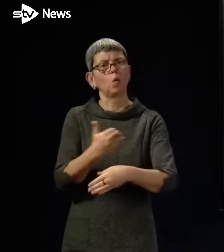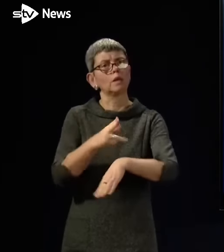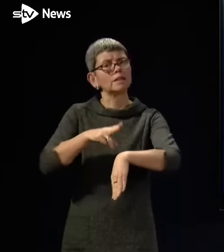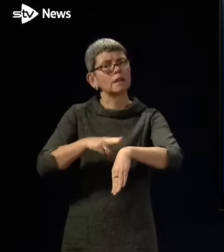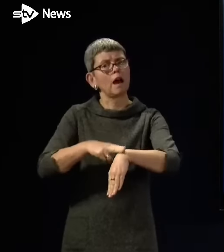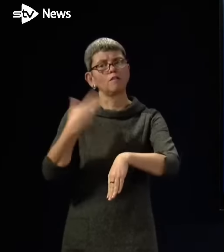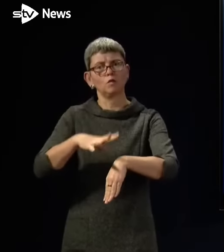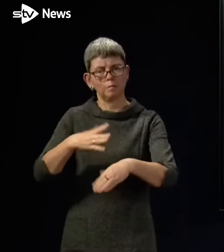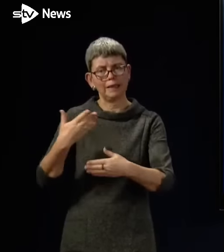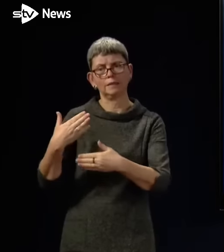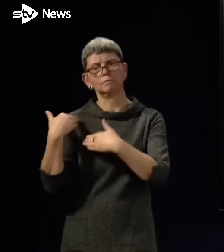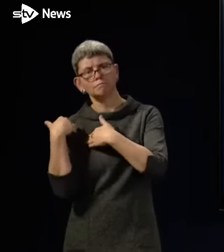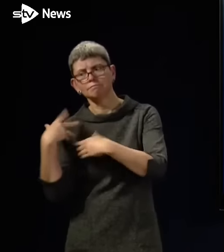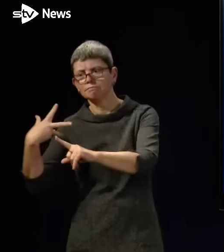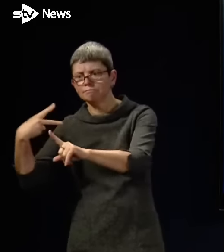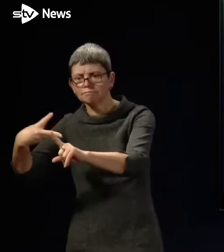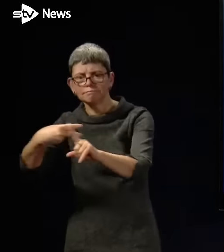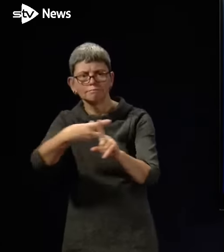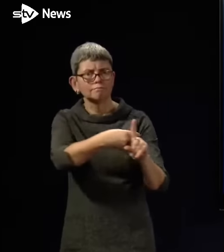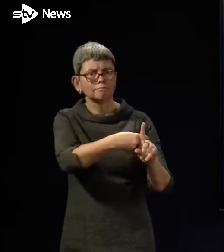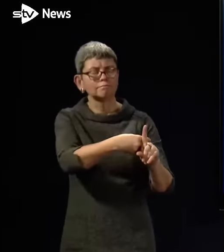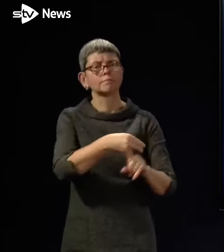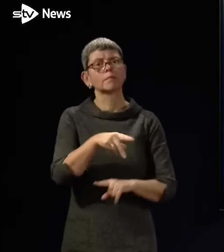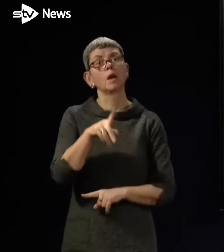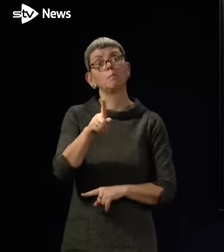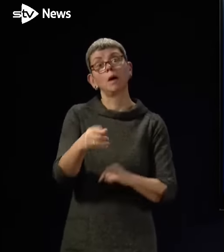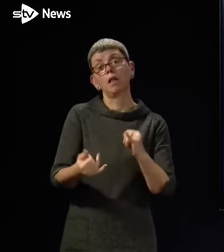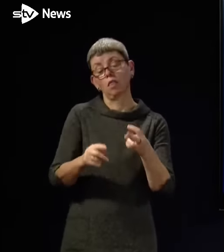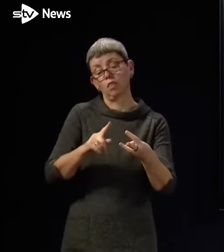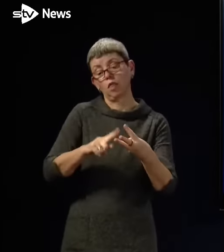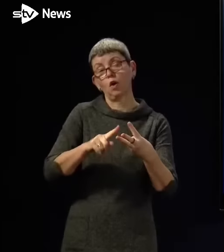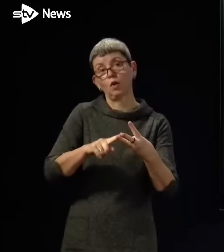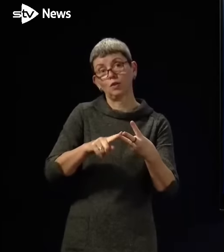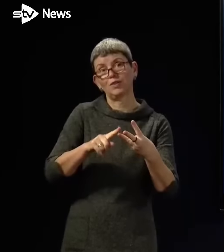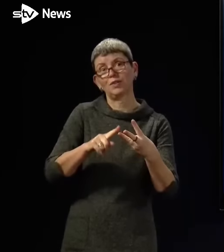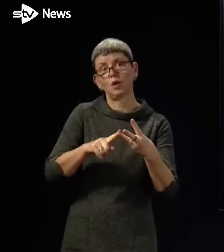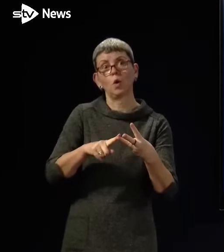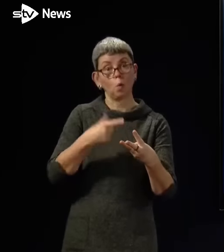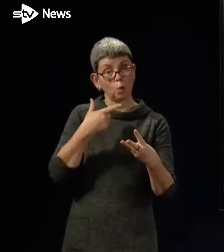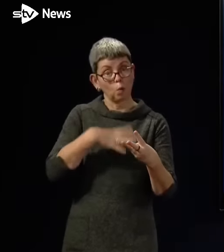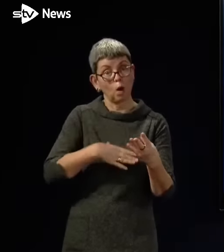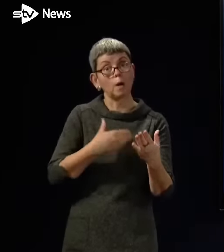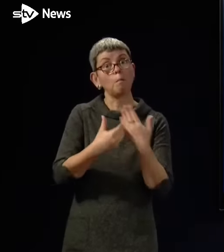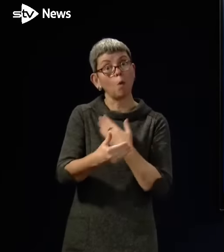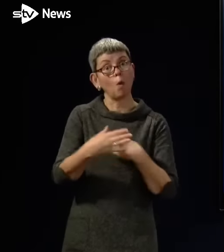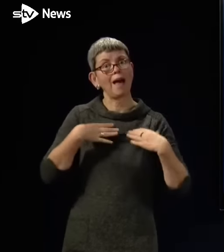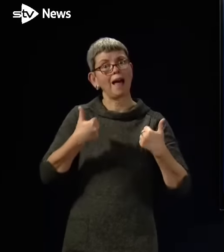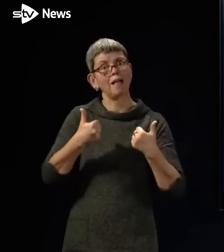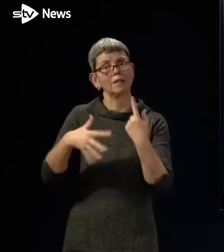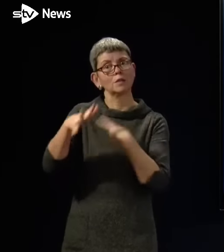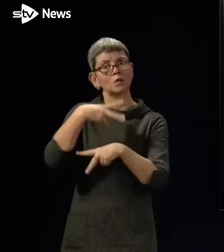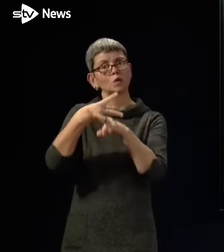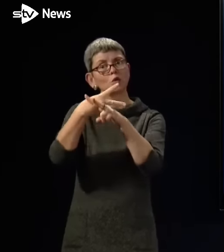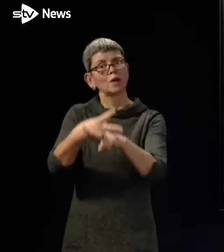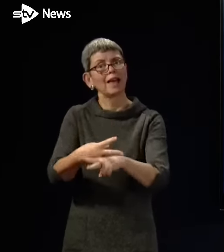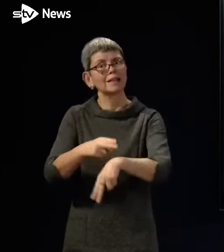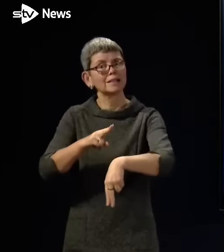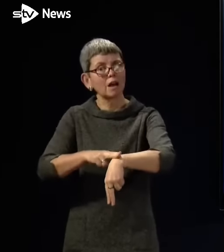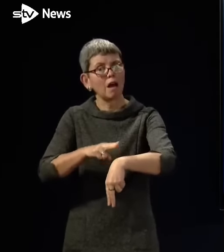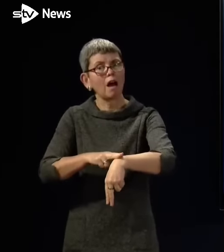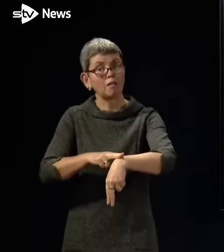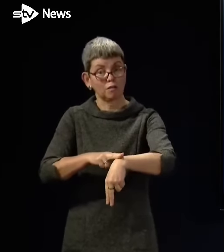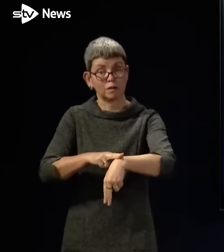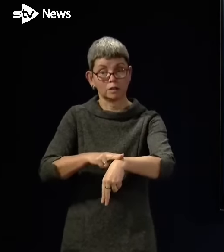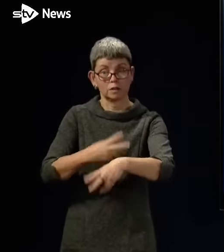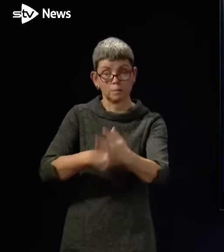delivering these vaccine programmes. But thirdly and lastly, yes, of course, we want to encourage more health and care staff to come forward for vaccination. I appreciate